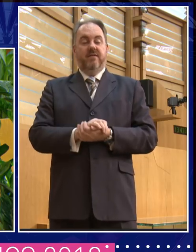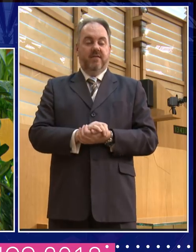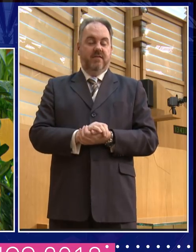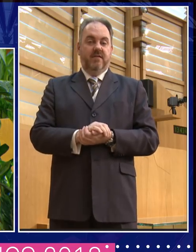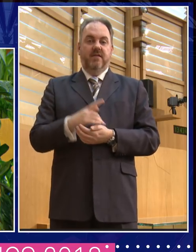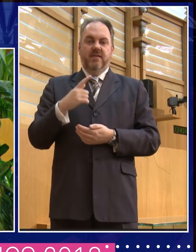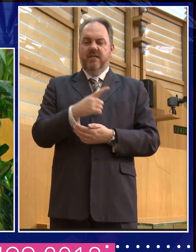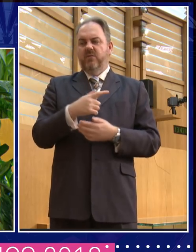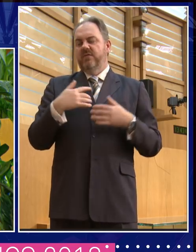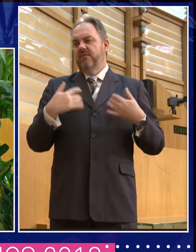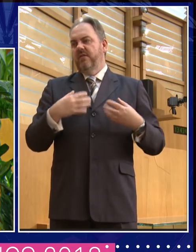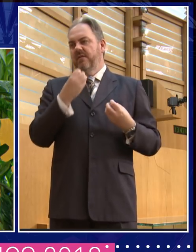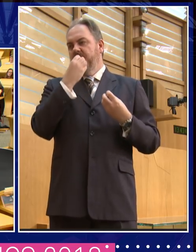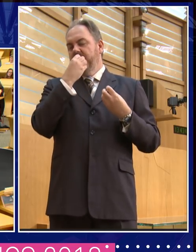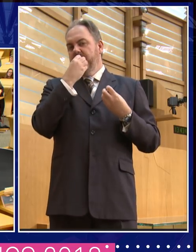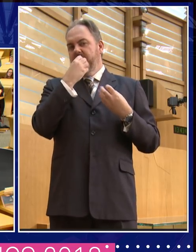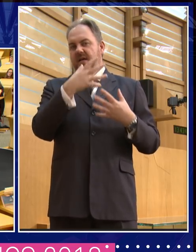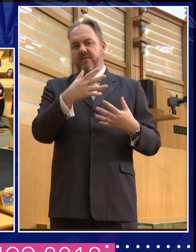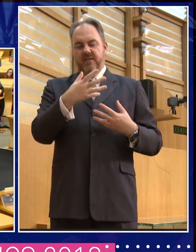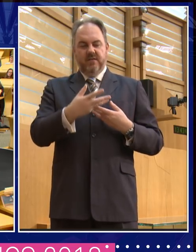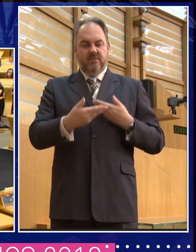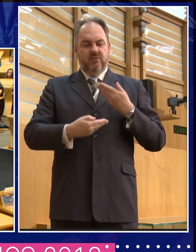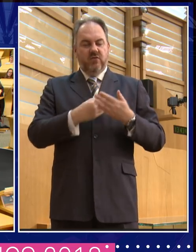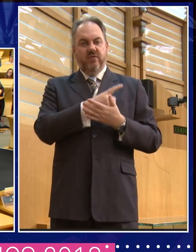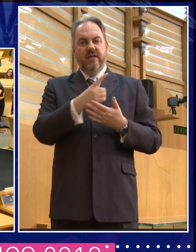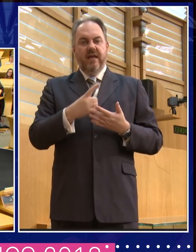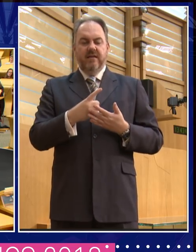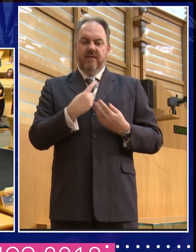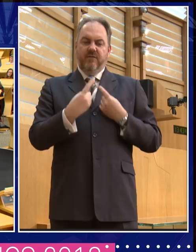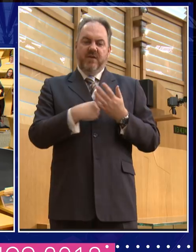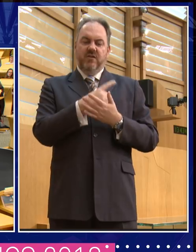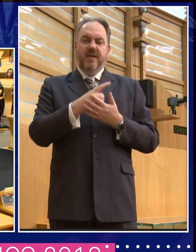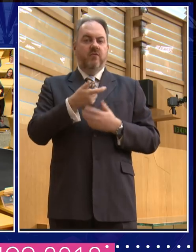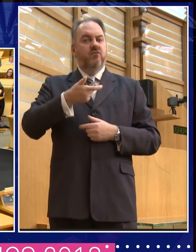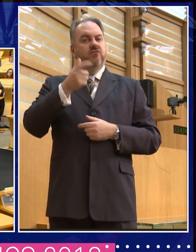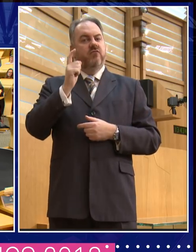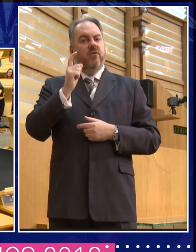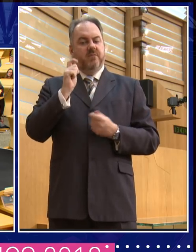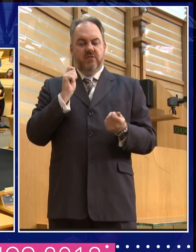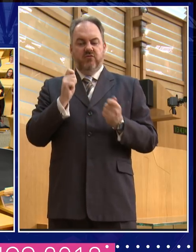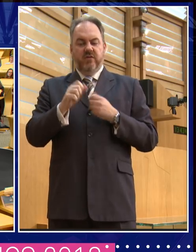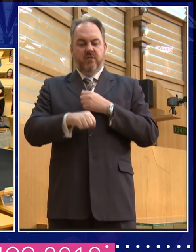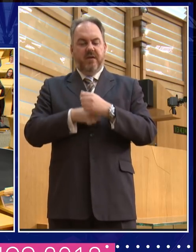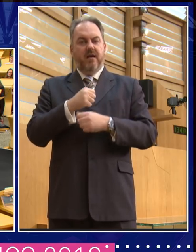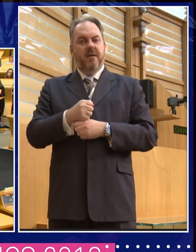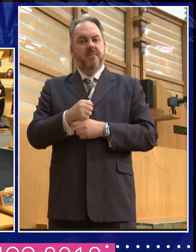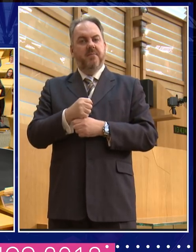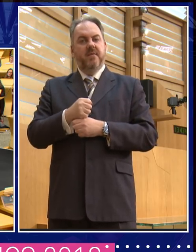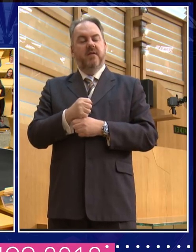and innovative account of Rome's transformation into an empire. In 1989, whilst raising her children Zoe and Raphael